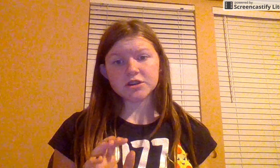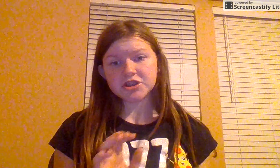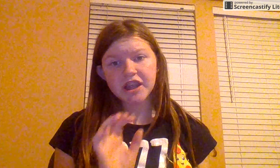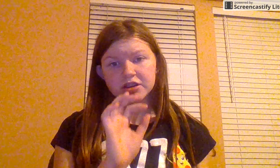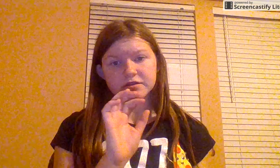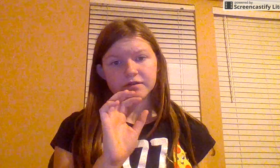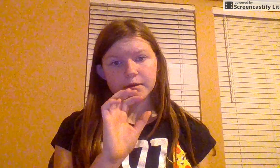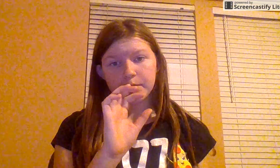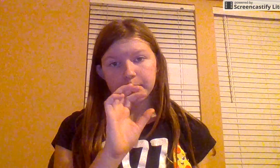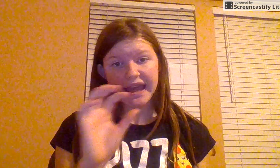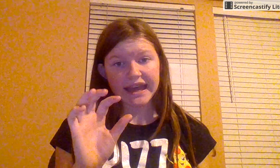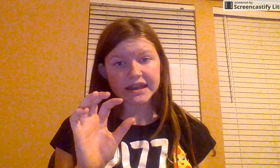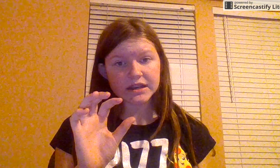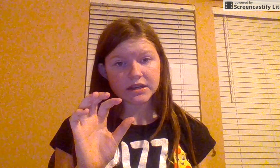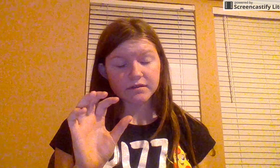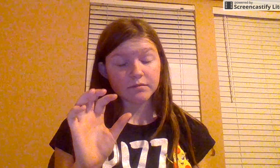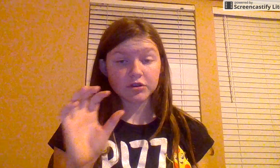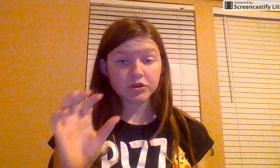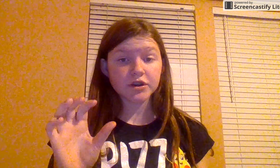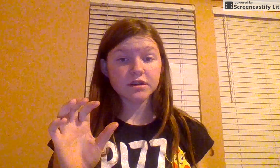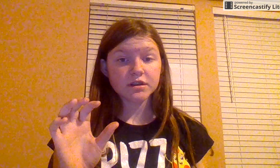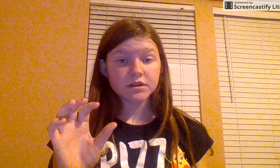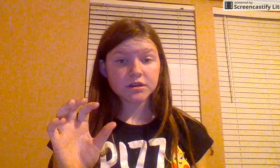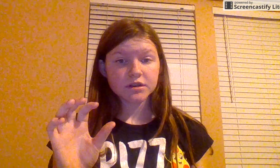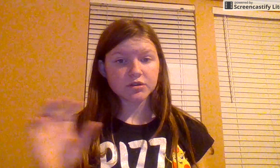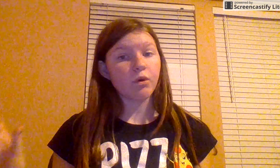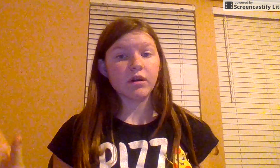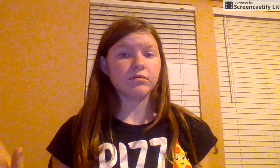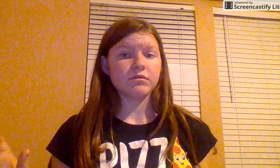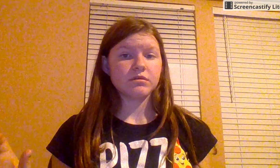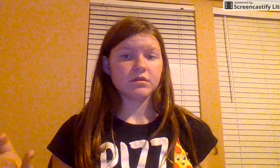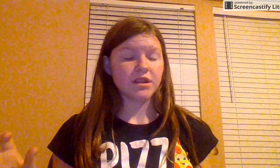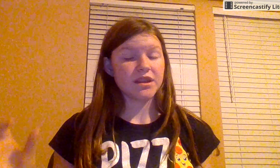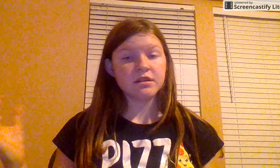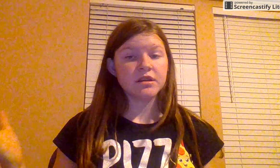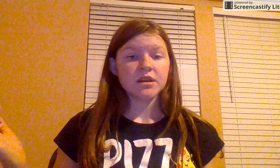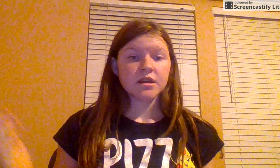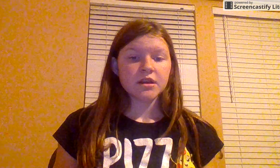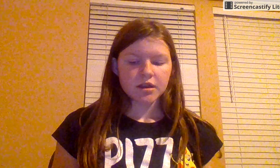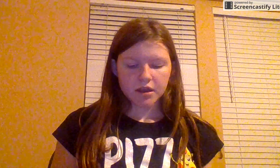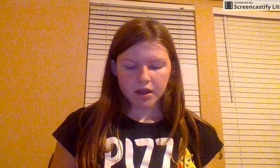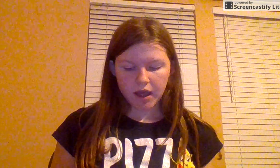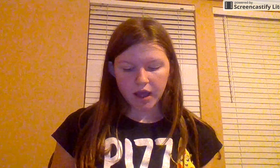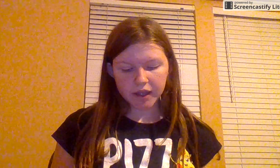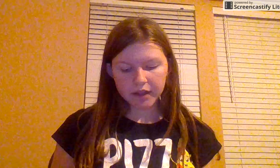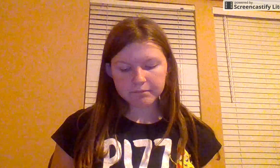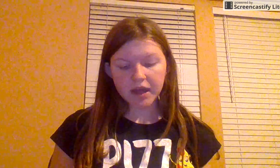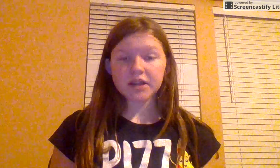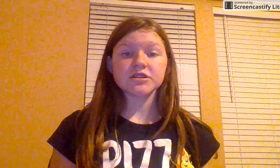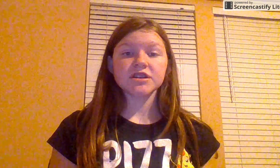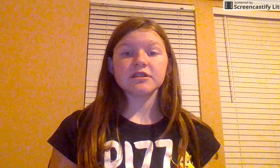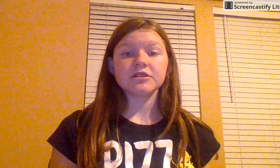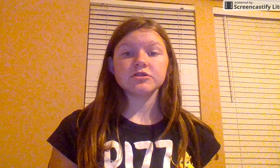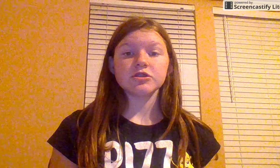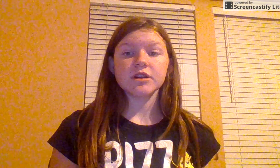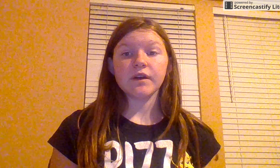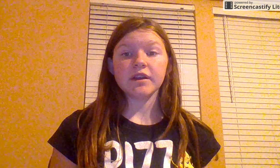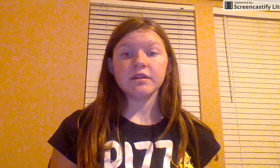to change from bad, from good, to horrible. And I am not entirely sure if I can